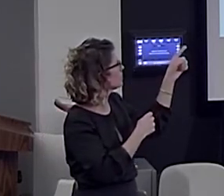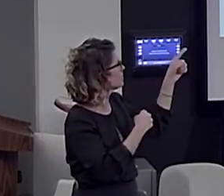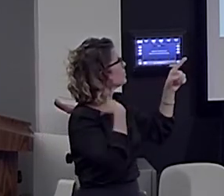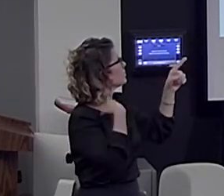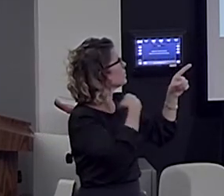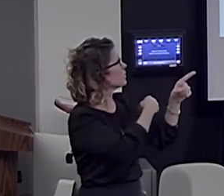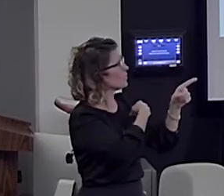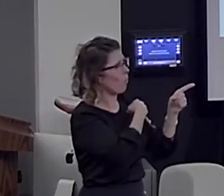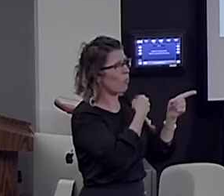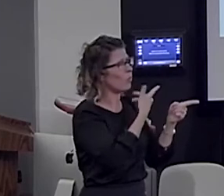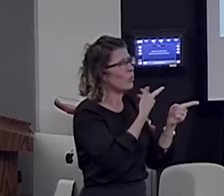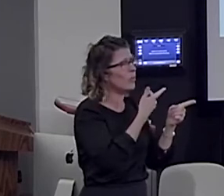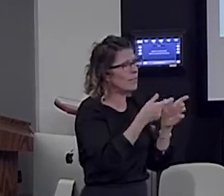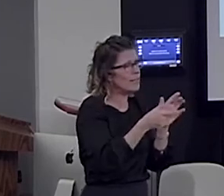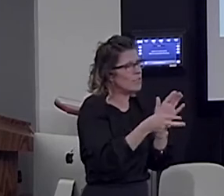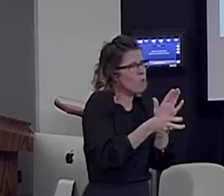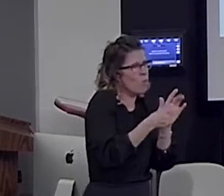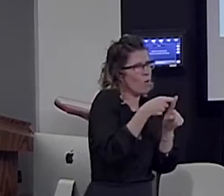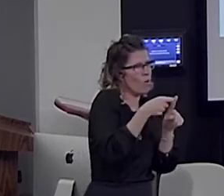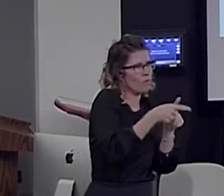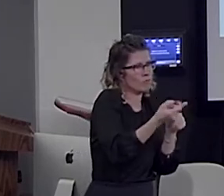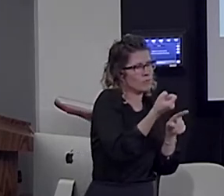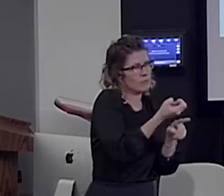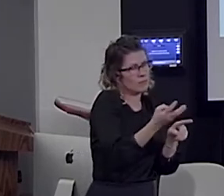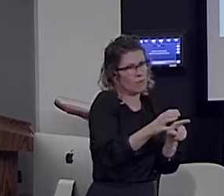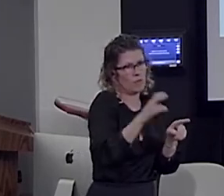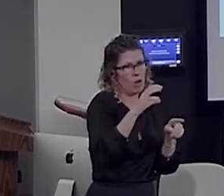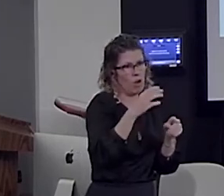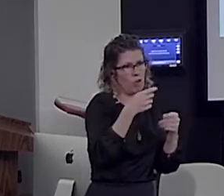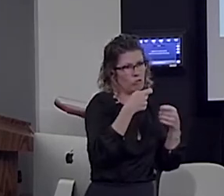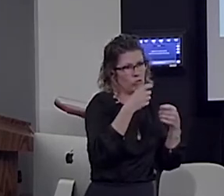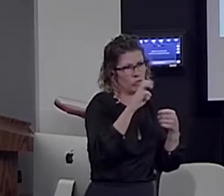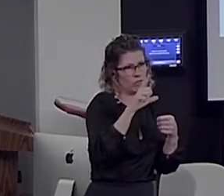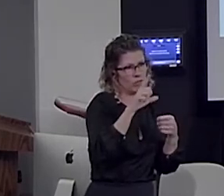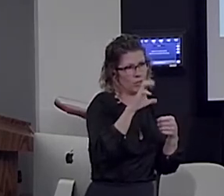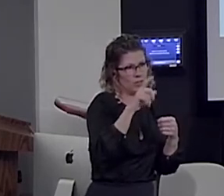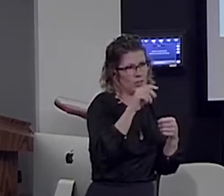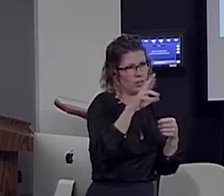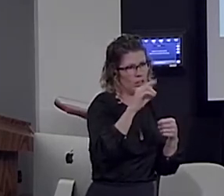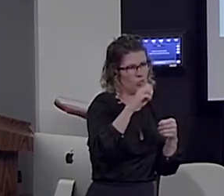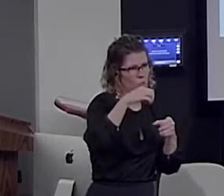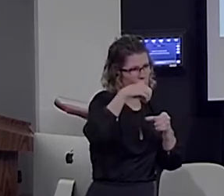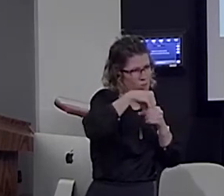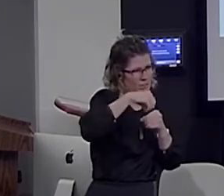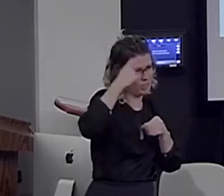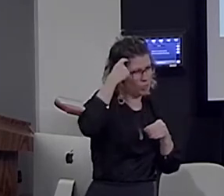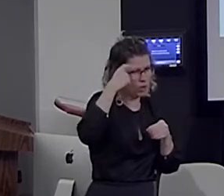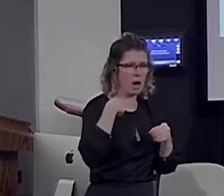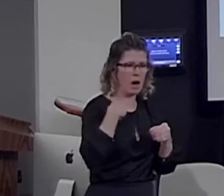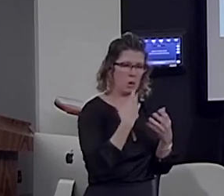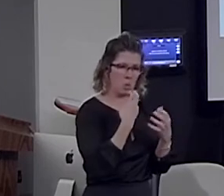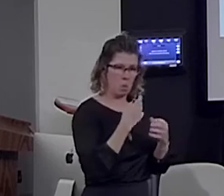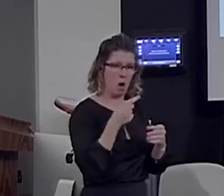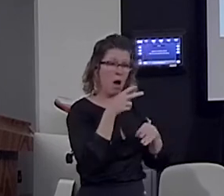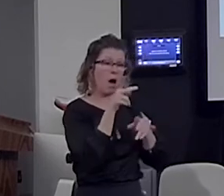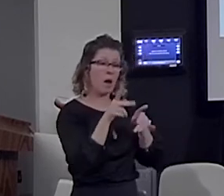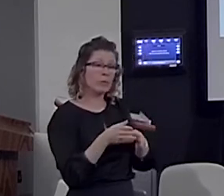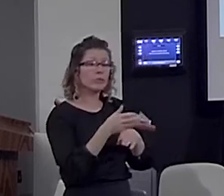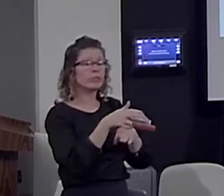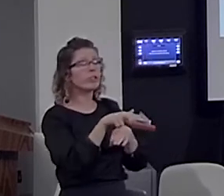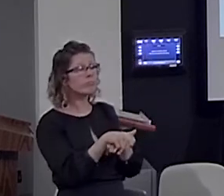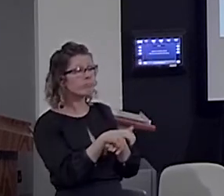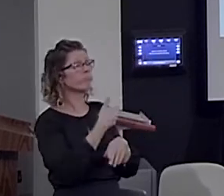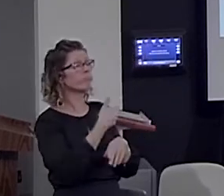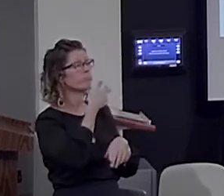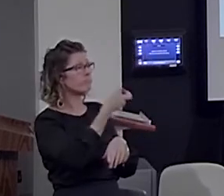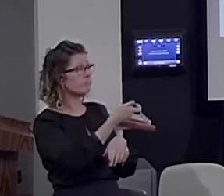hundreds of depth electrodes. The task of the subject was to see such a sentence, word by word, presented in rapid